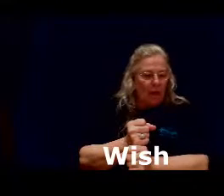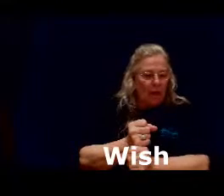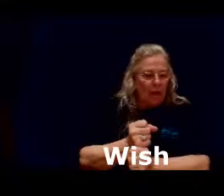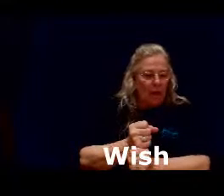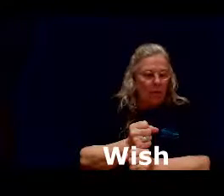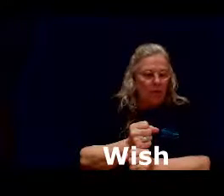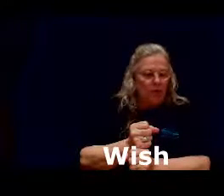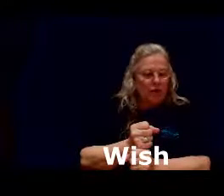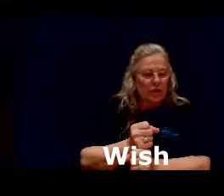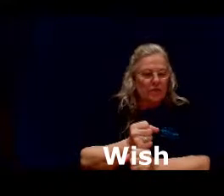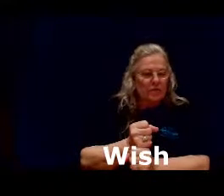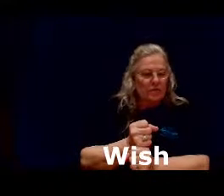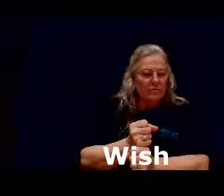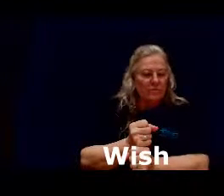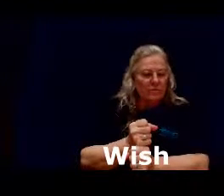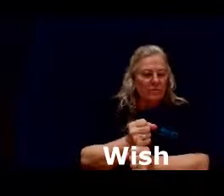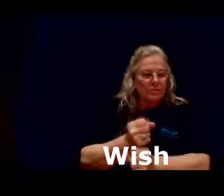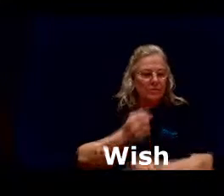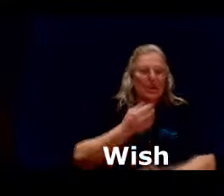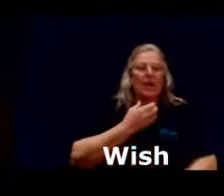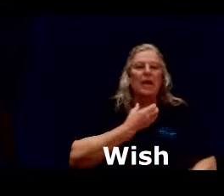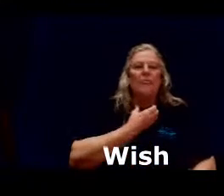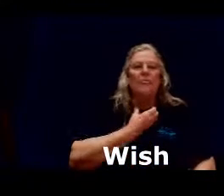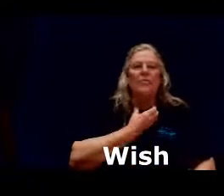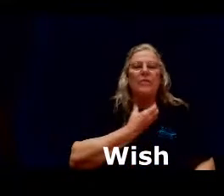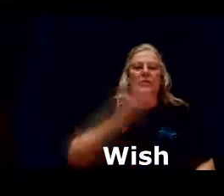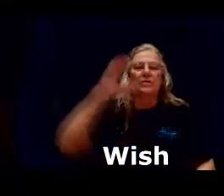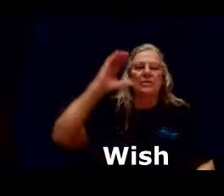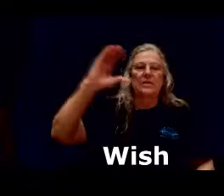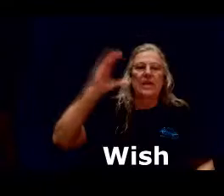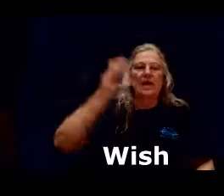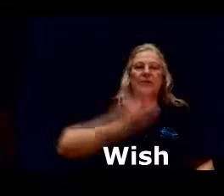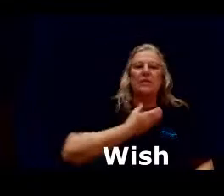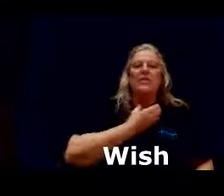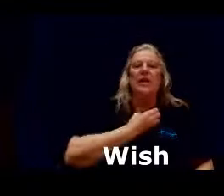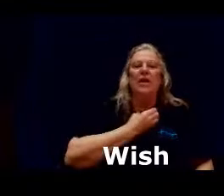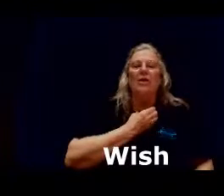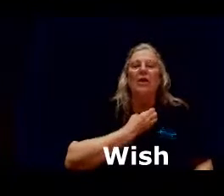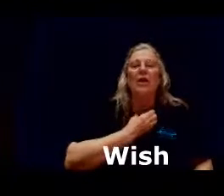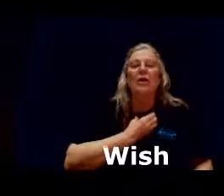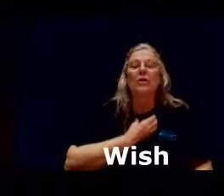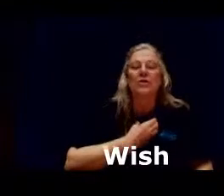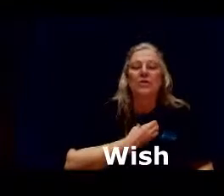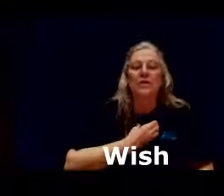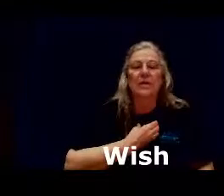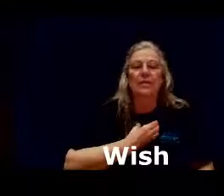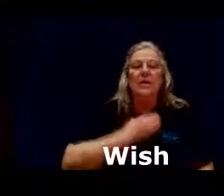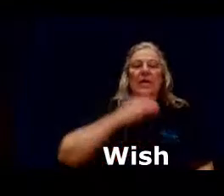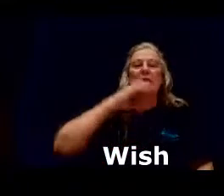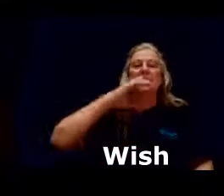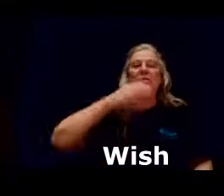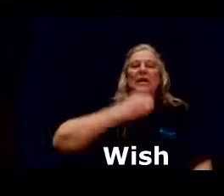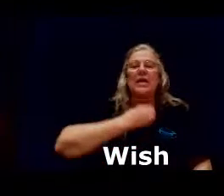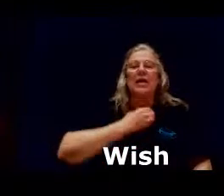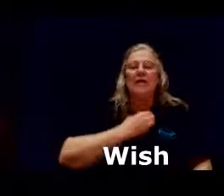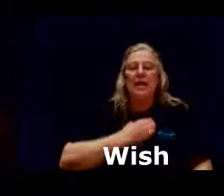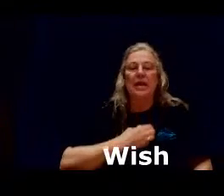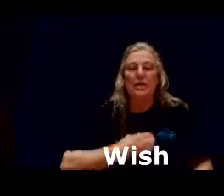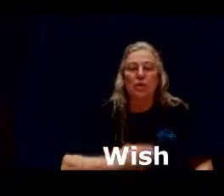uh wishes and c hand it's like you're hungry for something c hand taking a